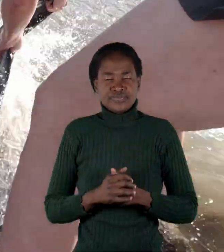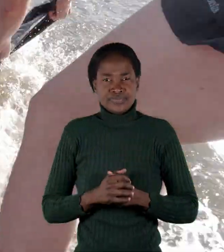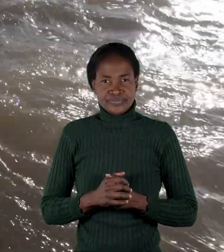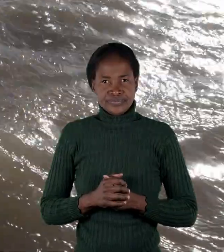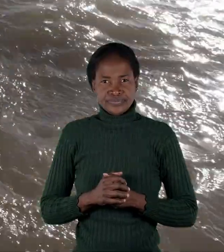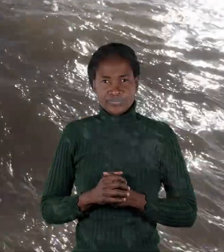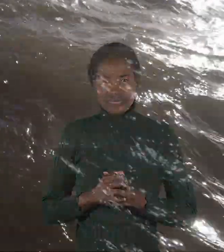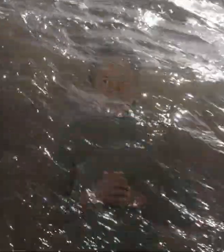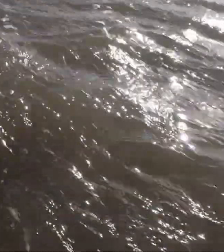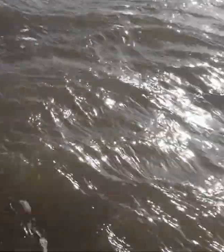into the ocean.